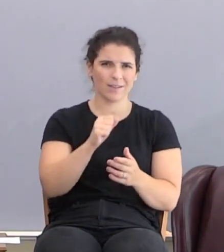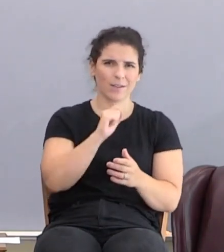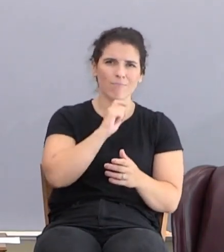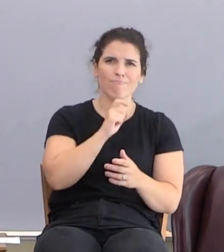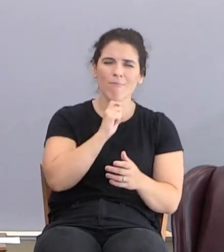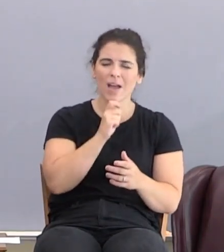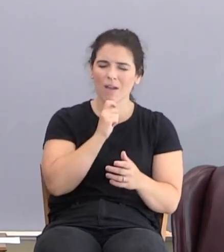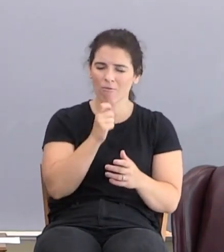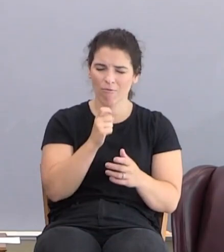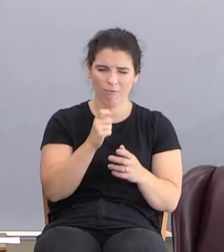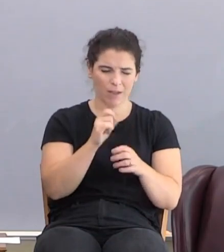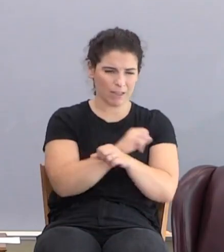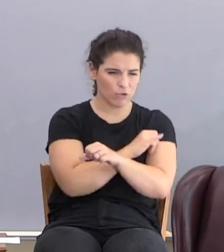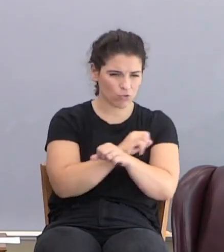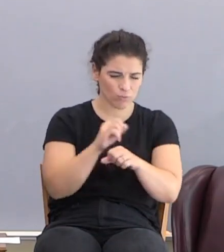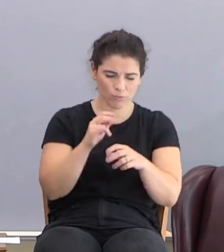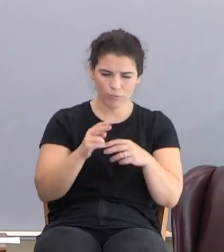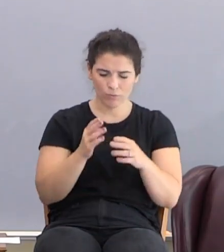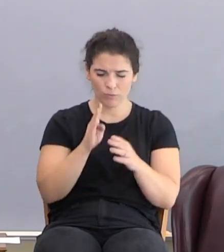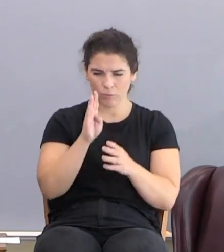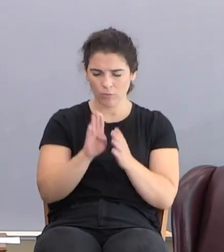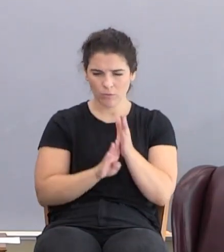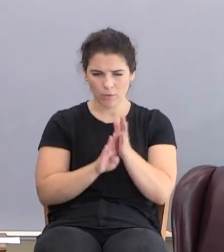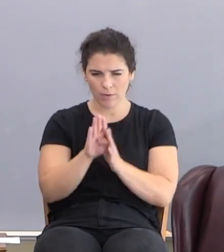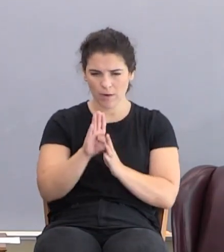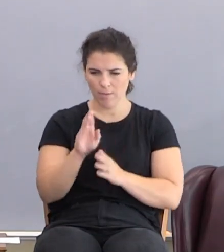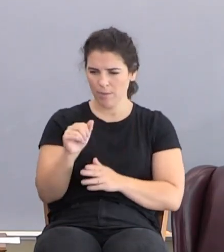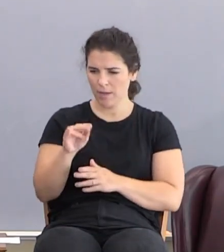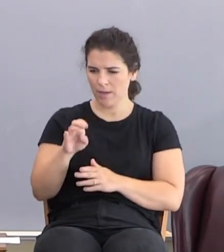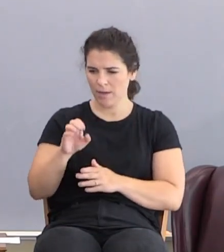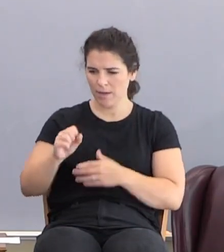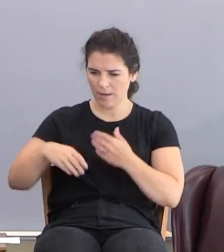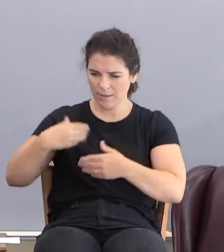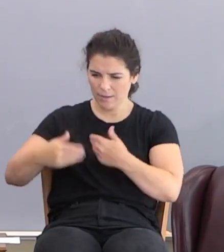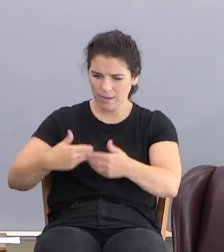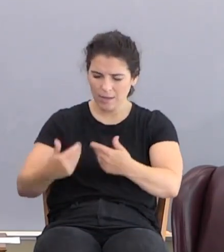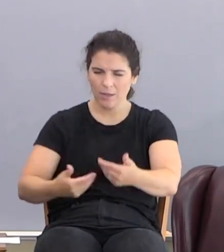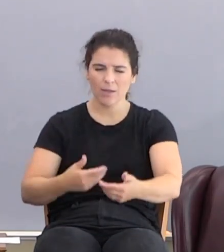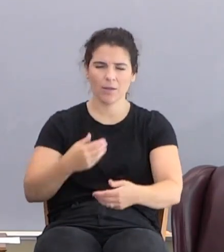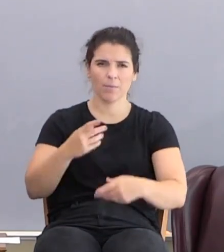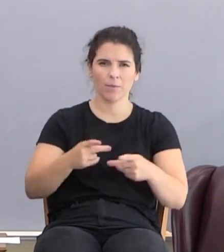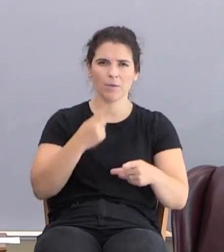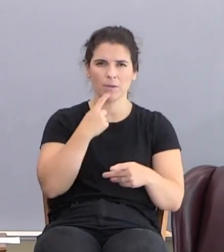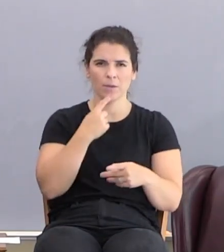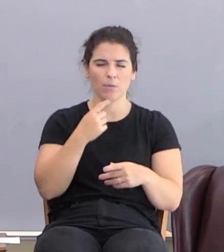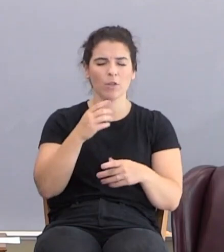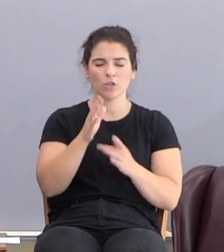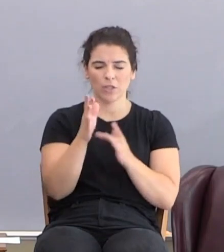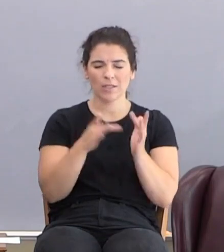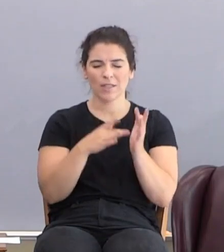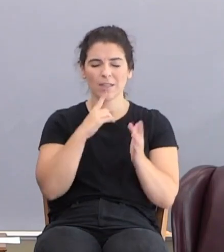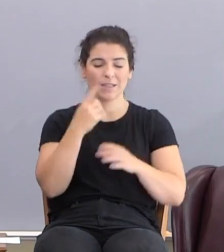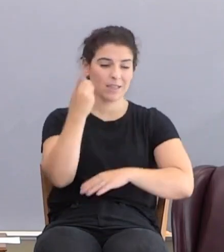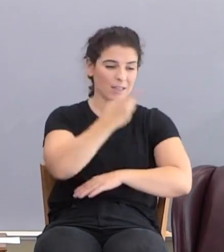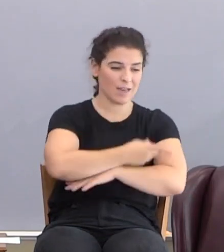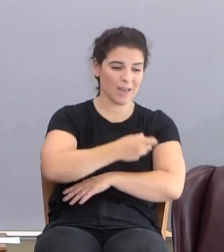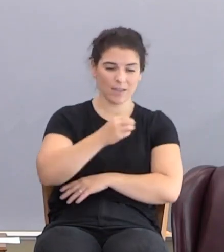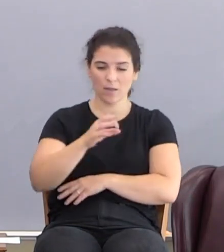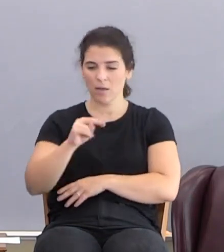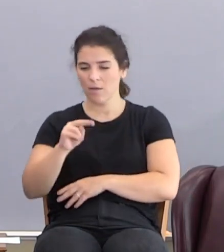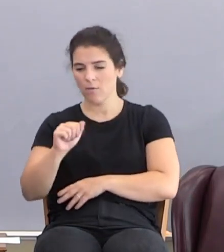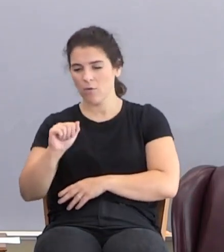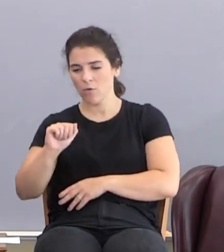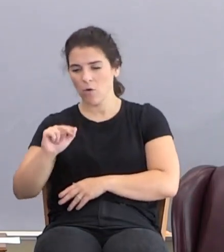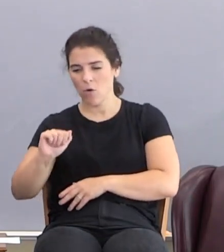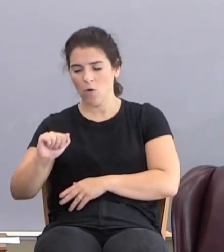all being developed by Cain's descent. This whole culture, when Jesus talks about as in the days of Noah, this is the days of Noah. This is the